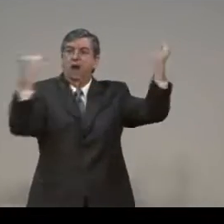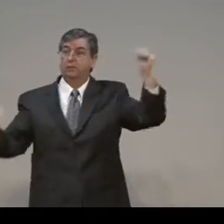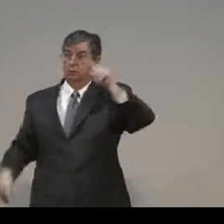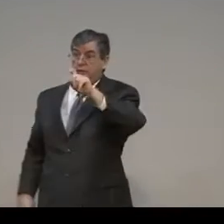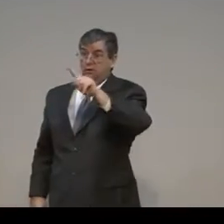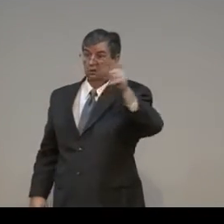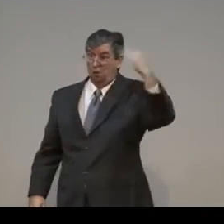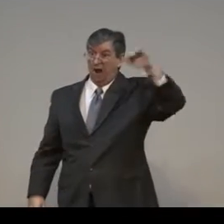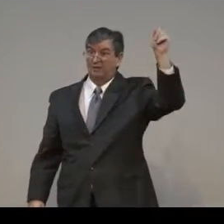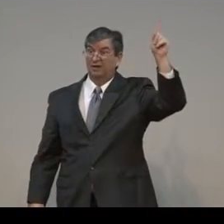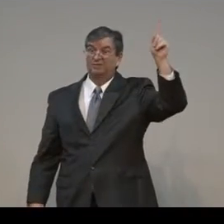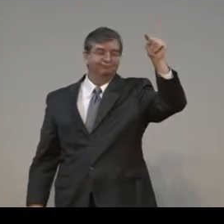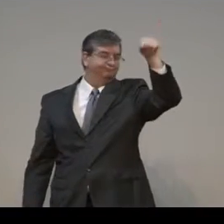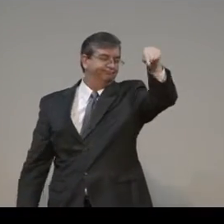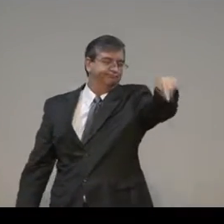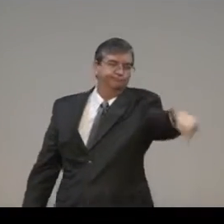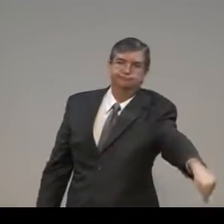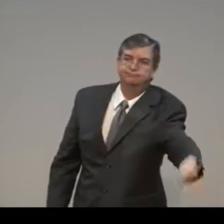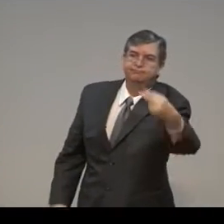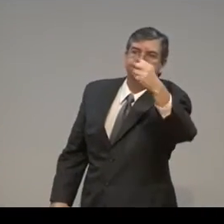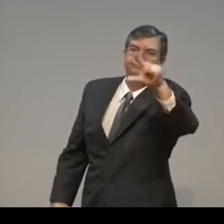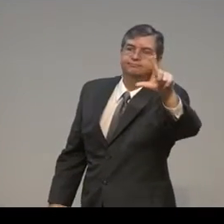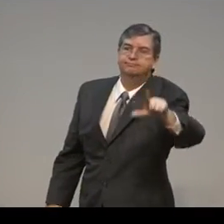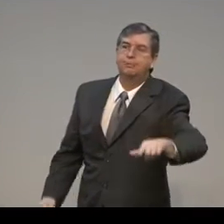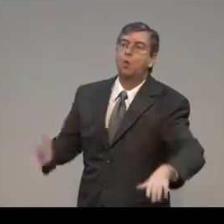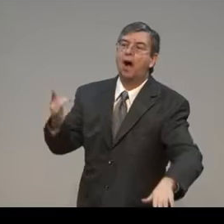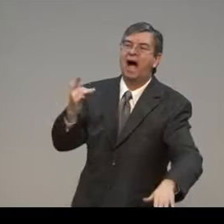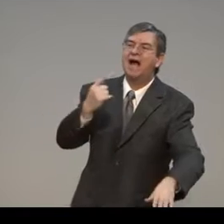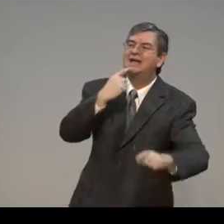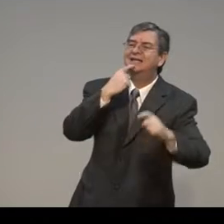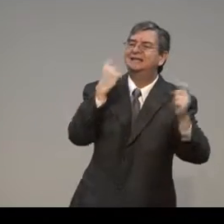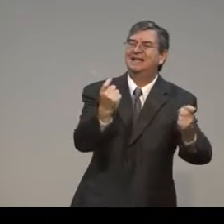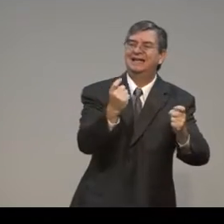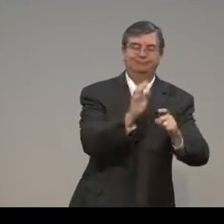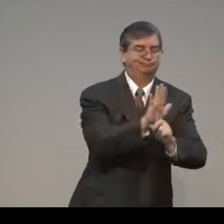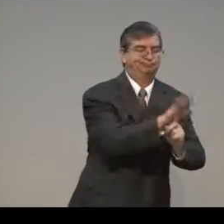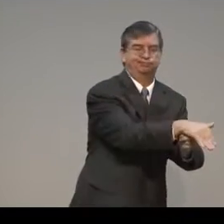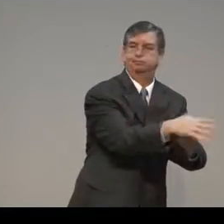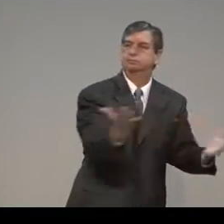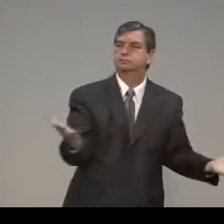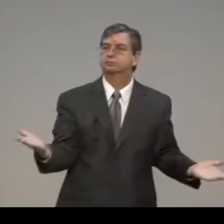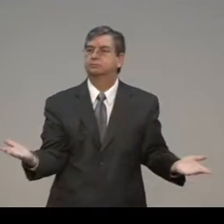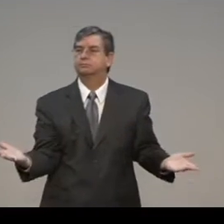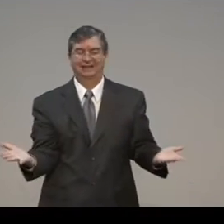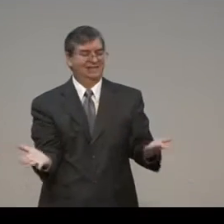But, when they die, they going to heaven without Christ? No, they're going straight to hell. Because the sin